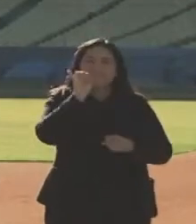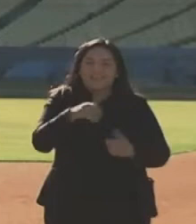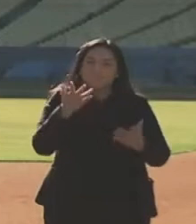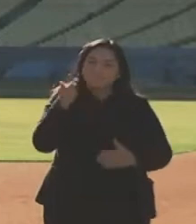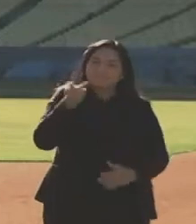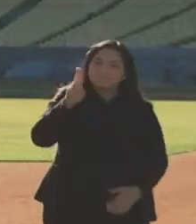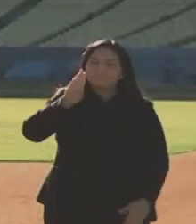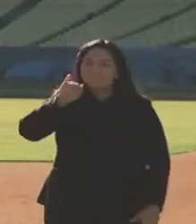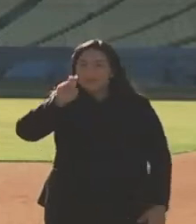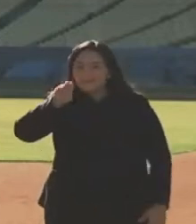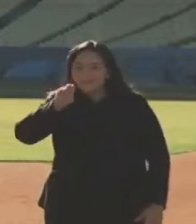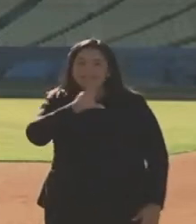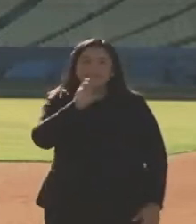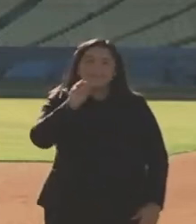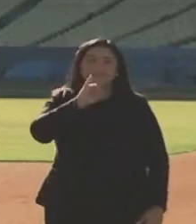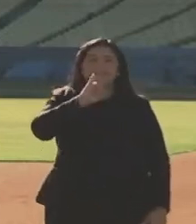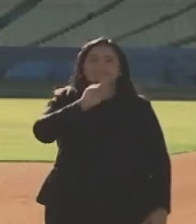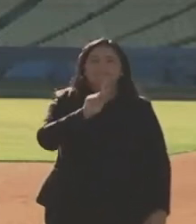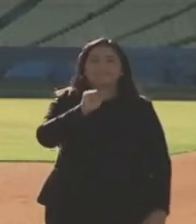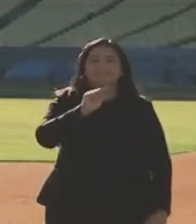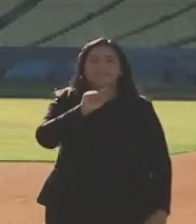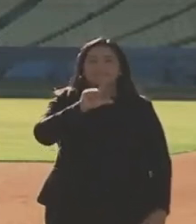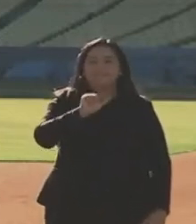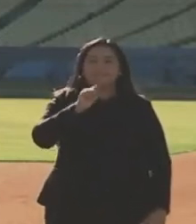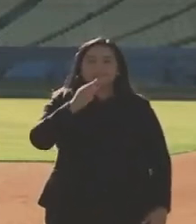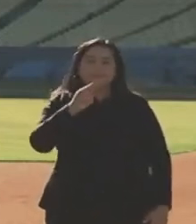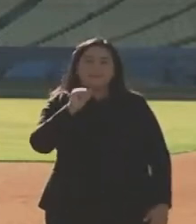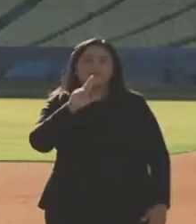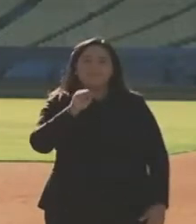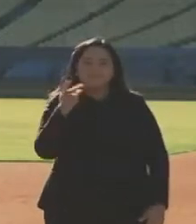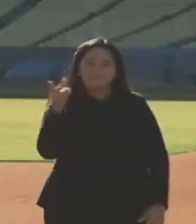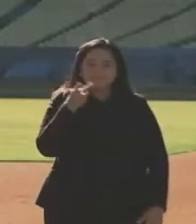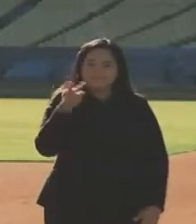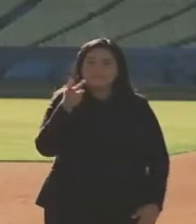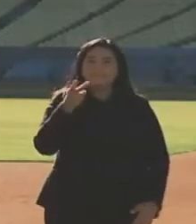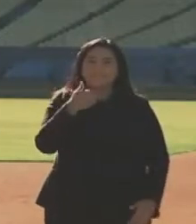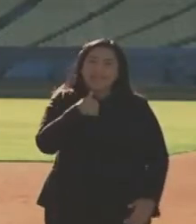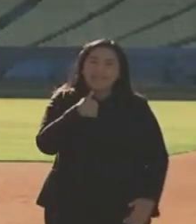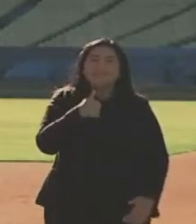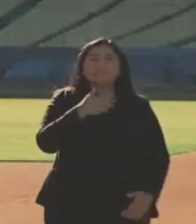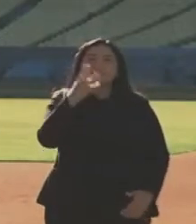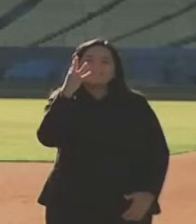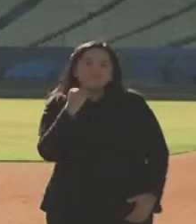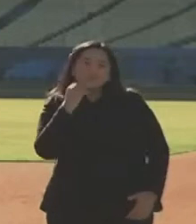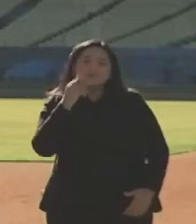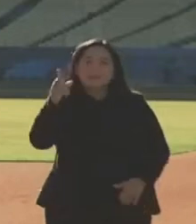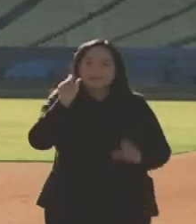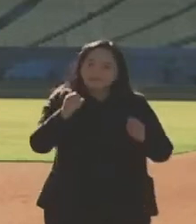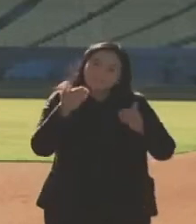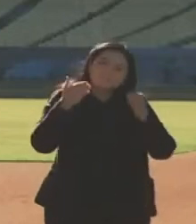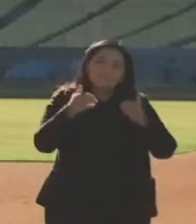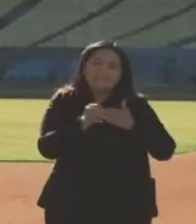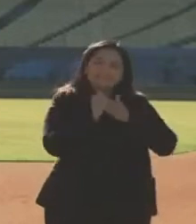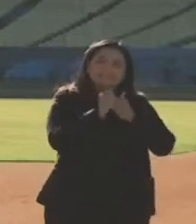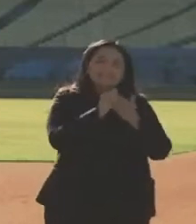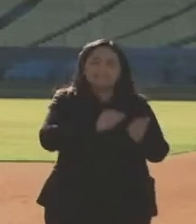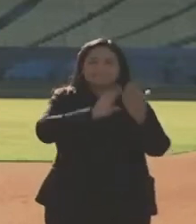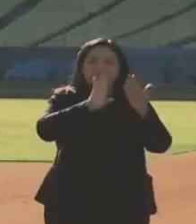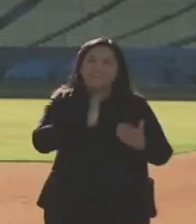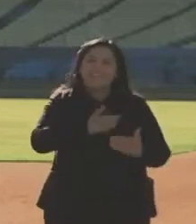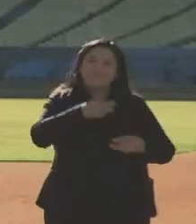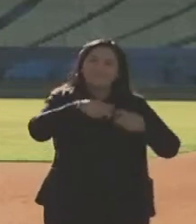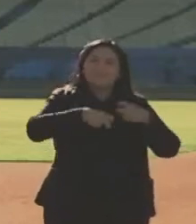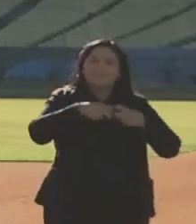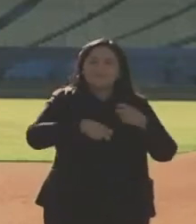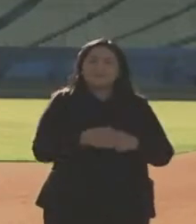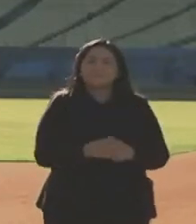Kamala Harris are going to do. They're going to have the leadership and the expertise to tackle this problem. So I